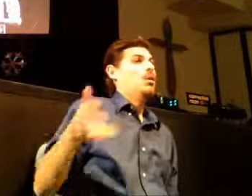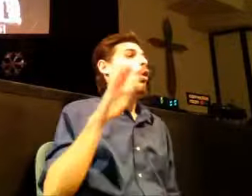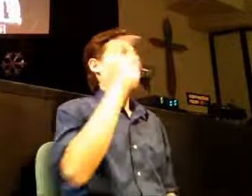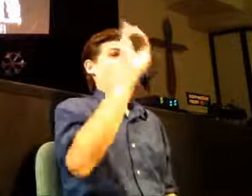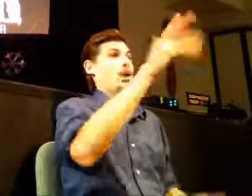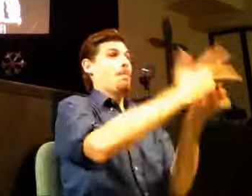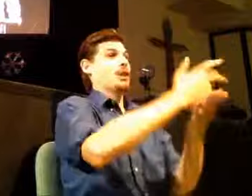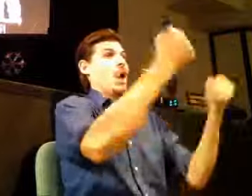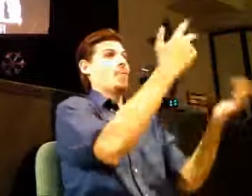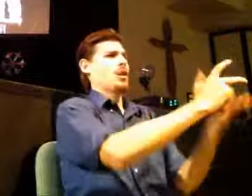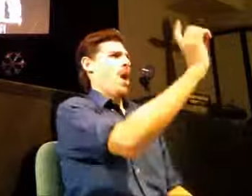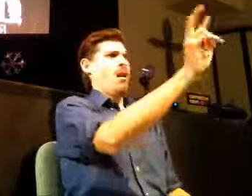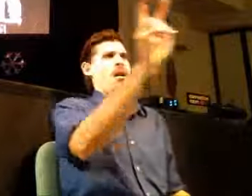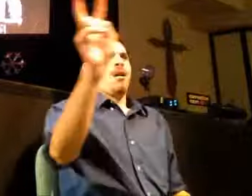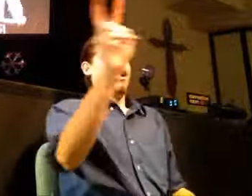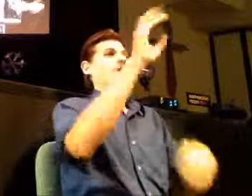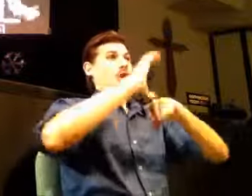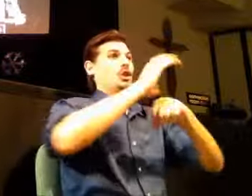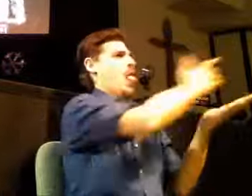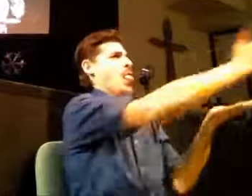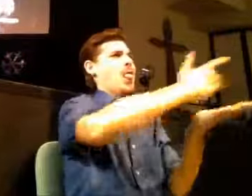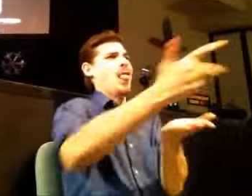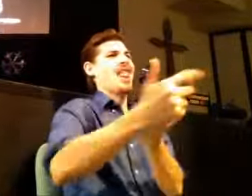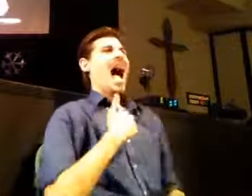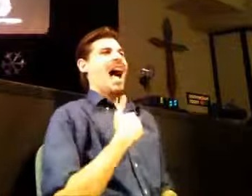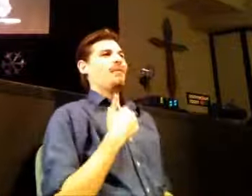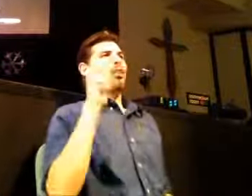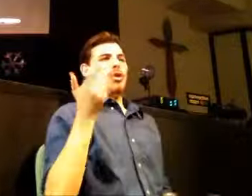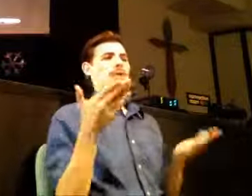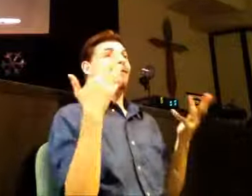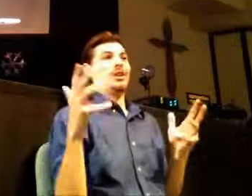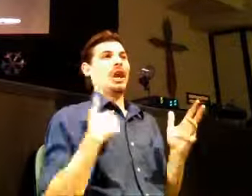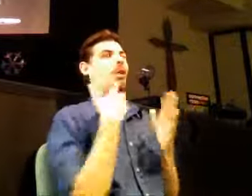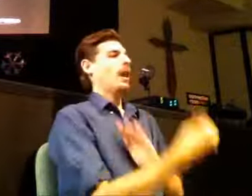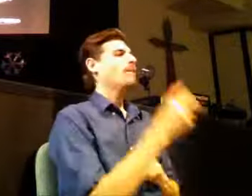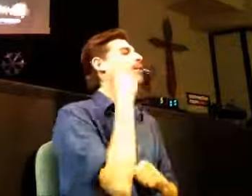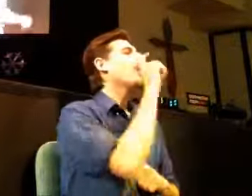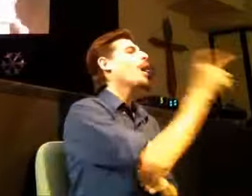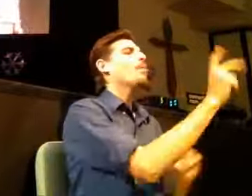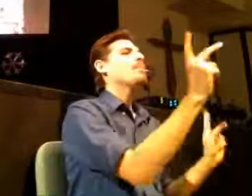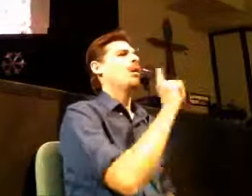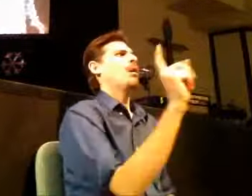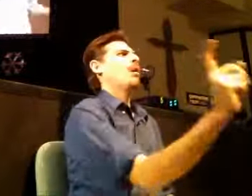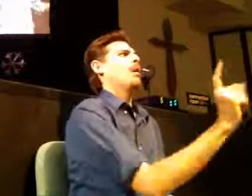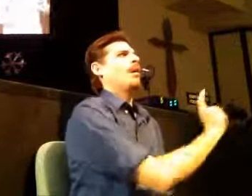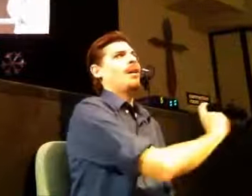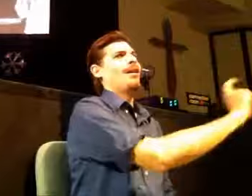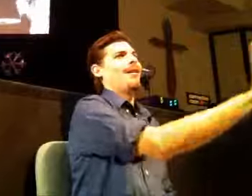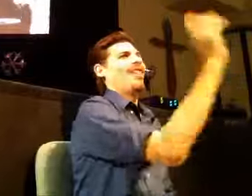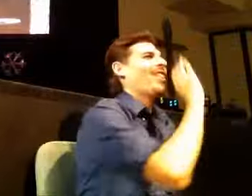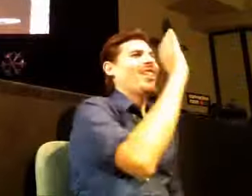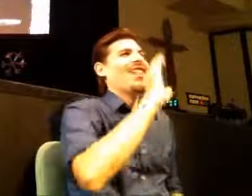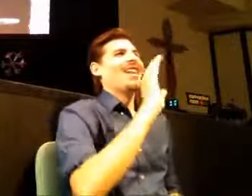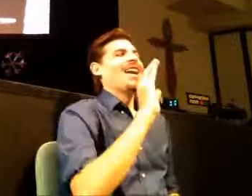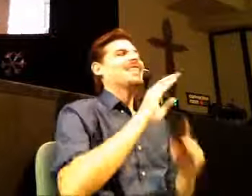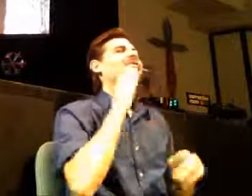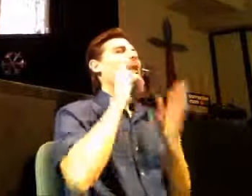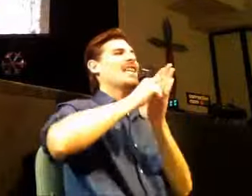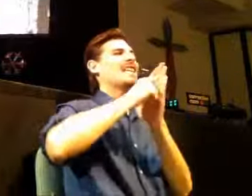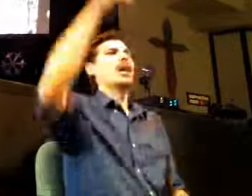car is when you leave church right now I've seen this all the time like I'll be leaving after the third service and I'll see people in their kind of day and I need to tell me like they're walking around the parking lot and they pull out their keys and they start you know like pushing their legs they're trying